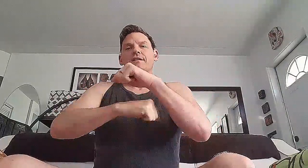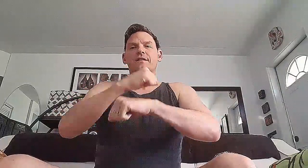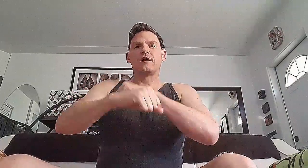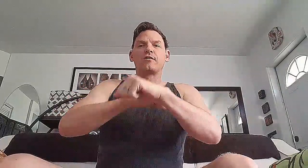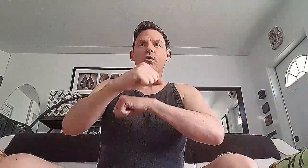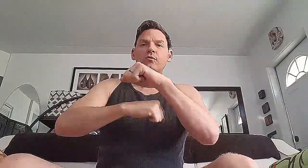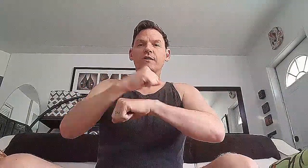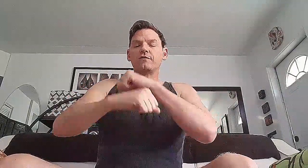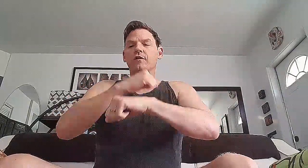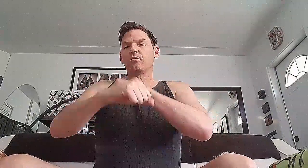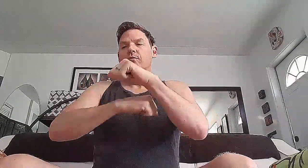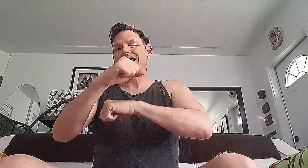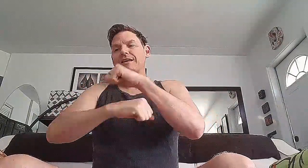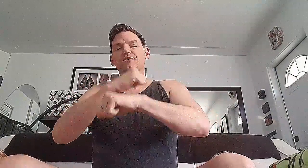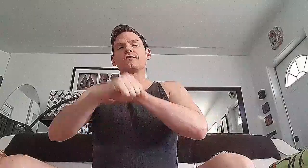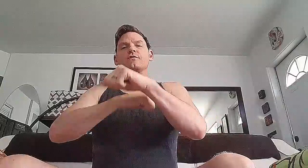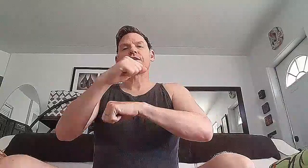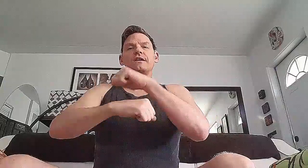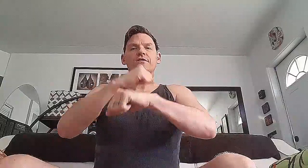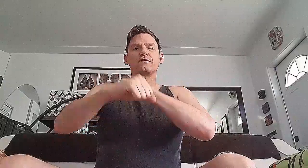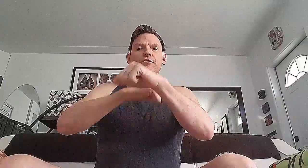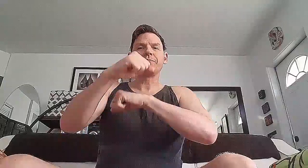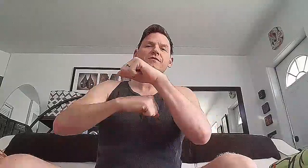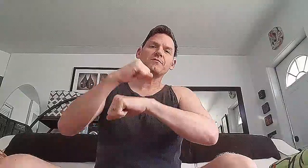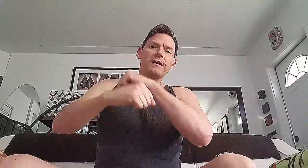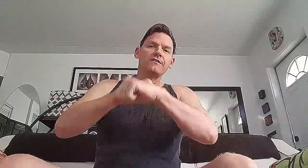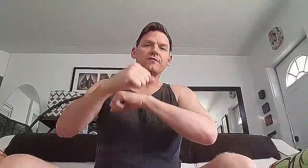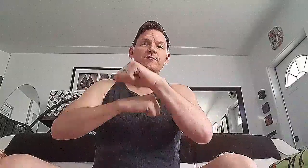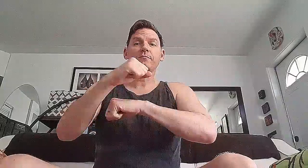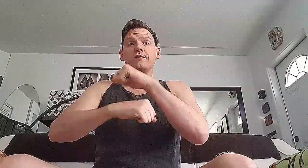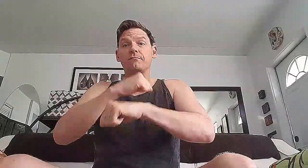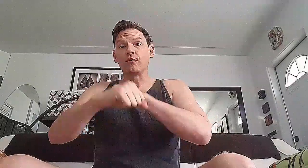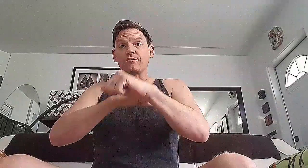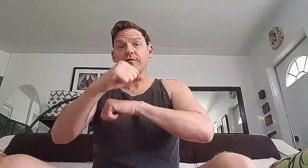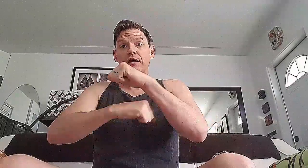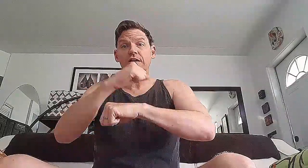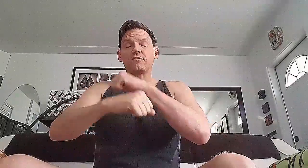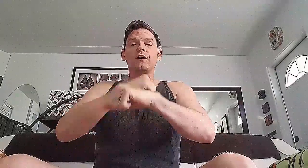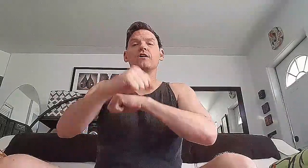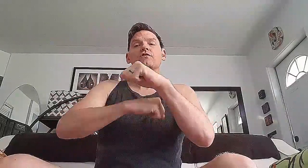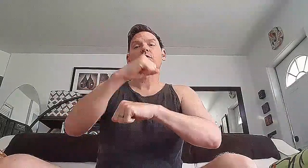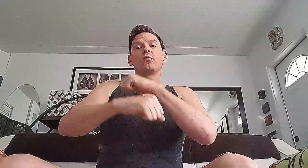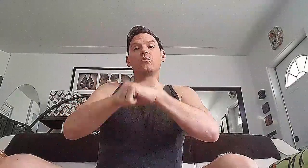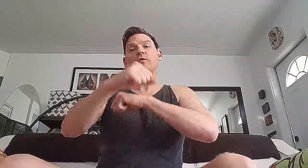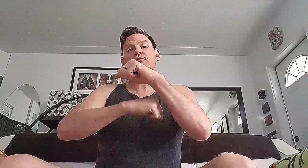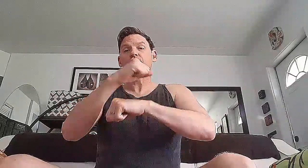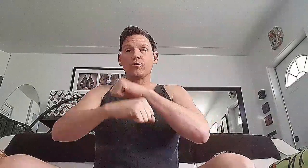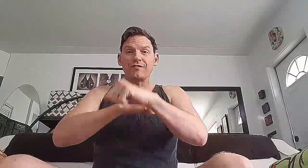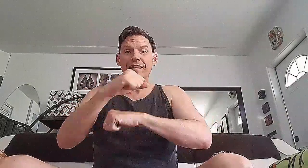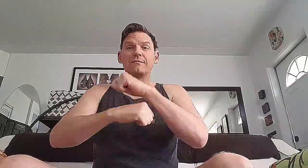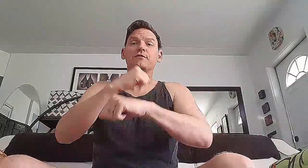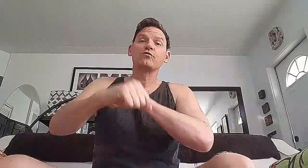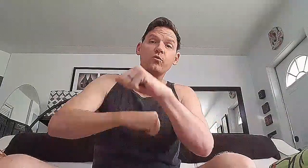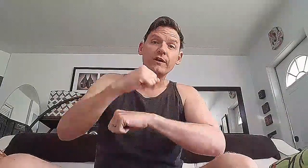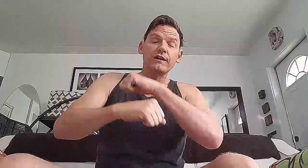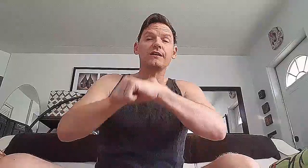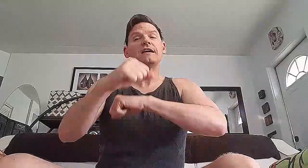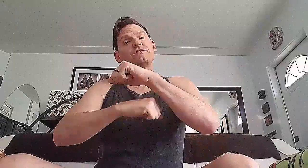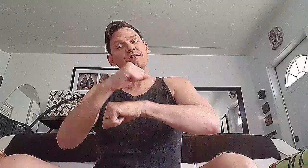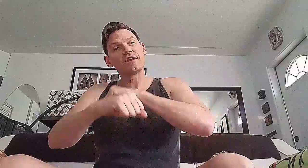Now the goal is, what I like to do is I like to do the punching bag seems to be the most intense. So we do those in between each of